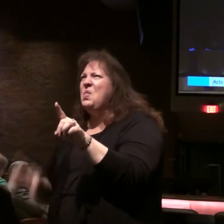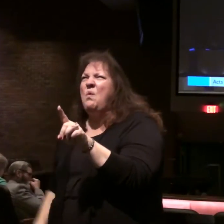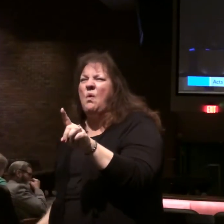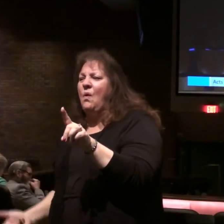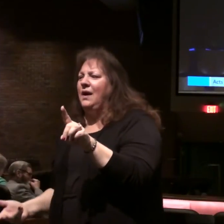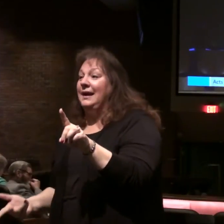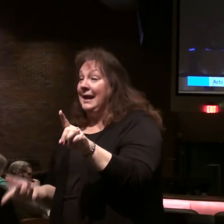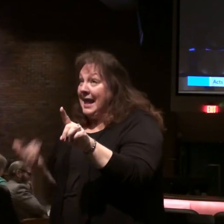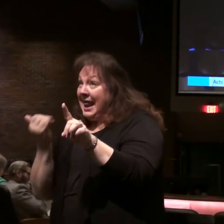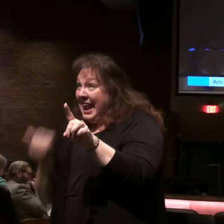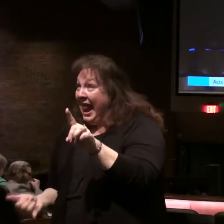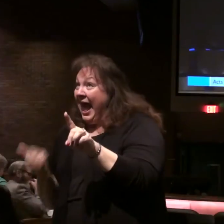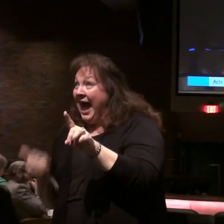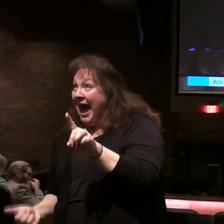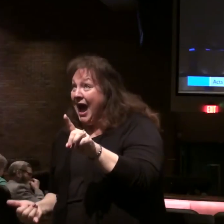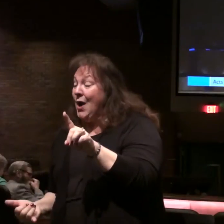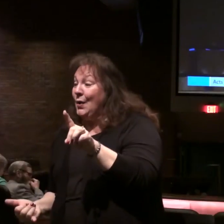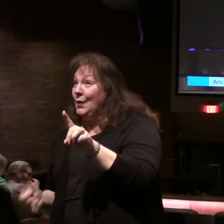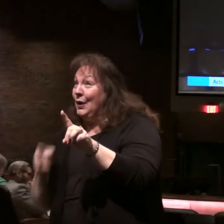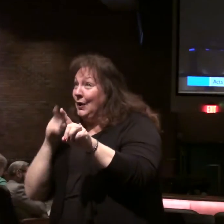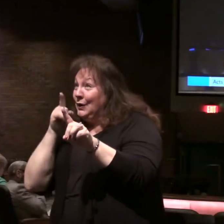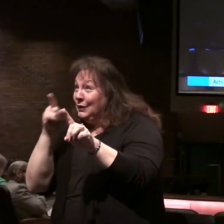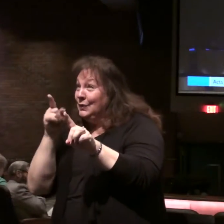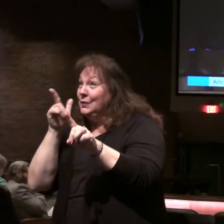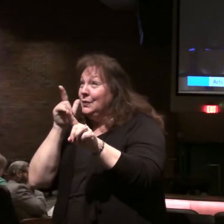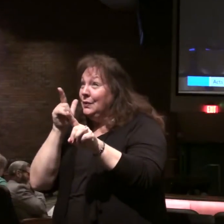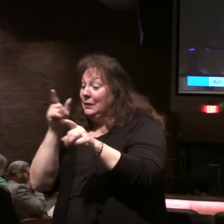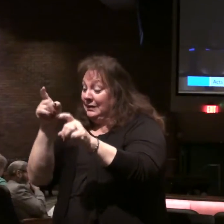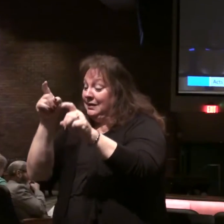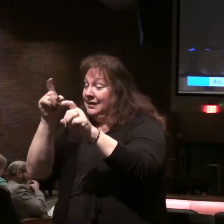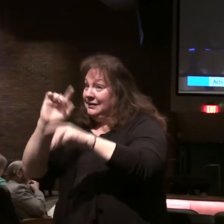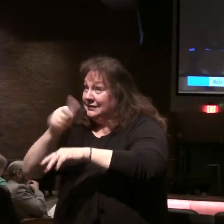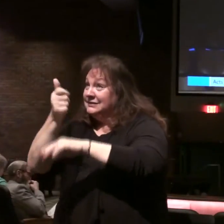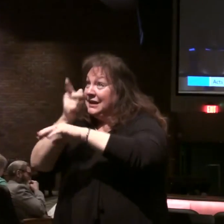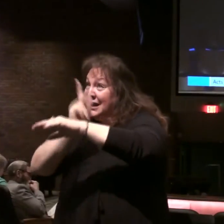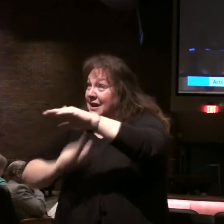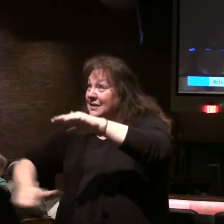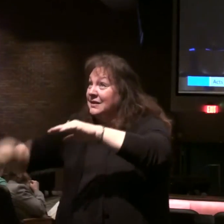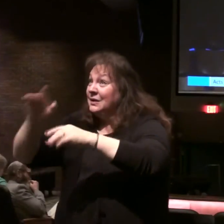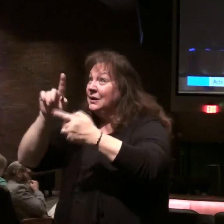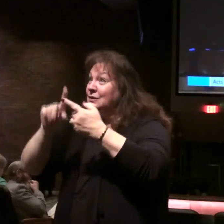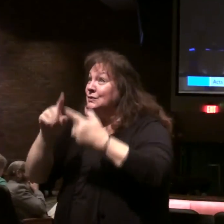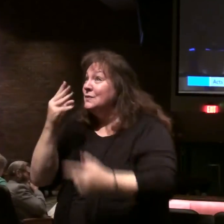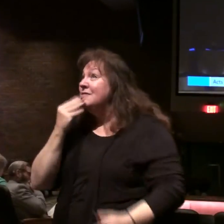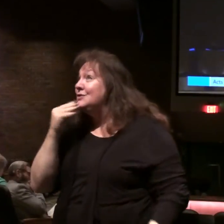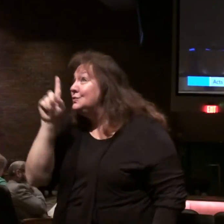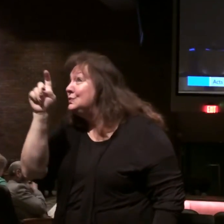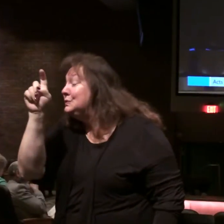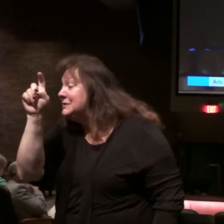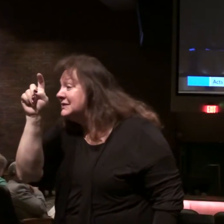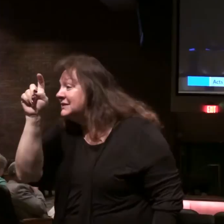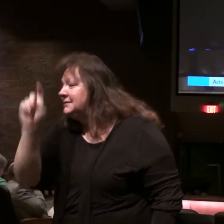Lord, is it at this time you are restoring the kingdom to Israel?